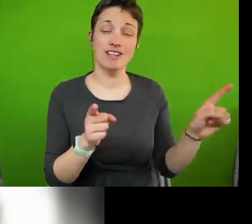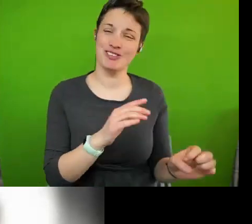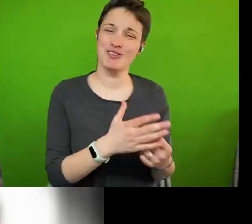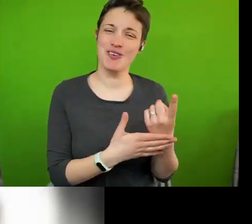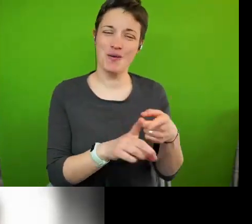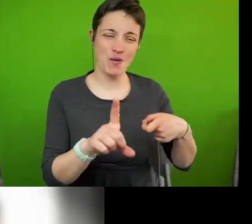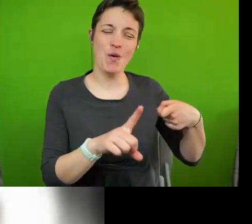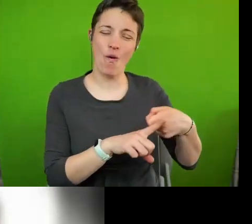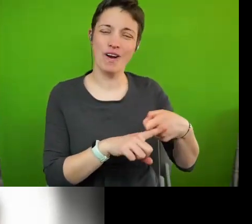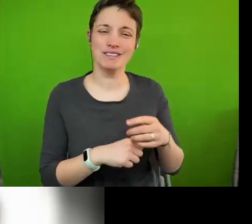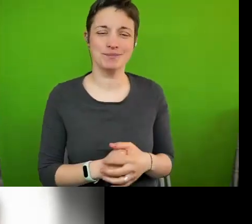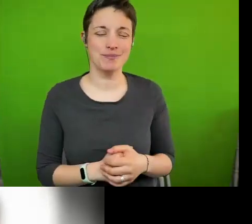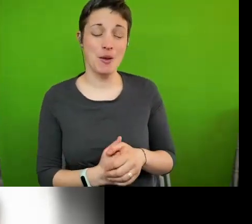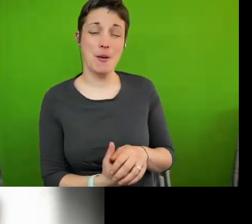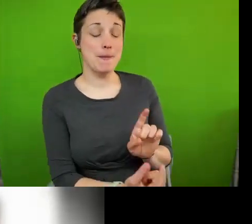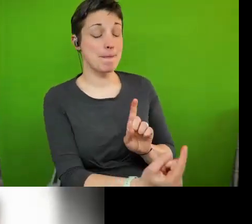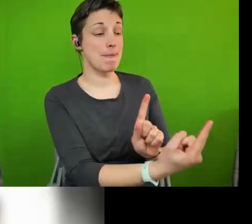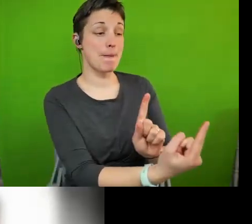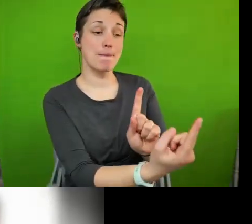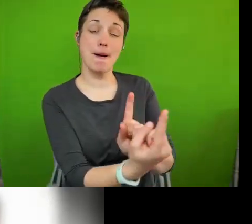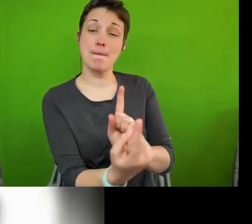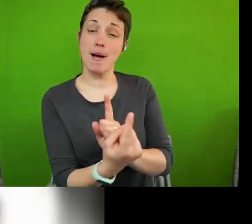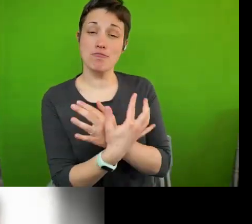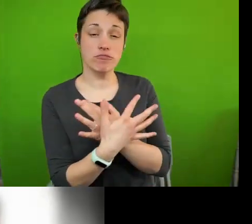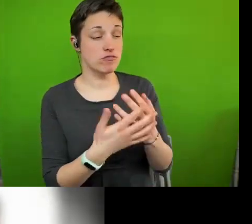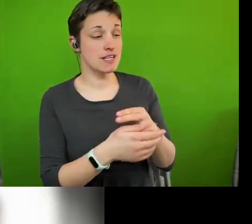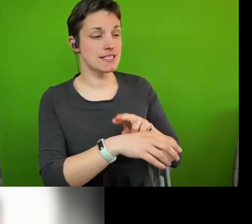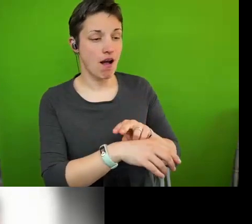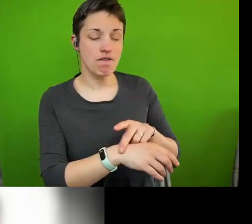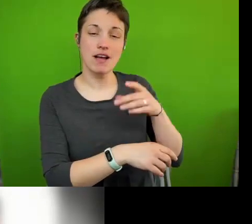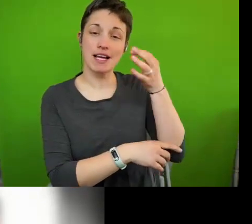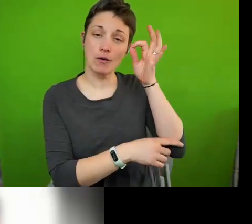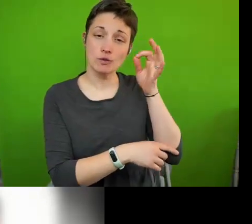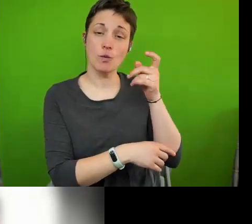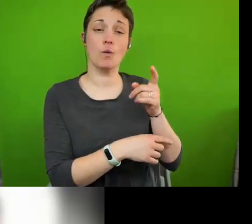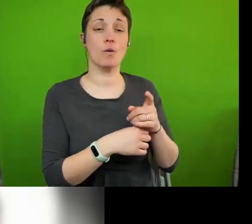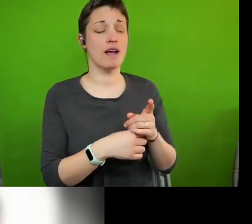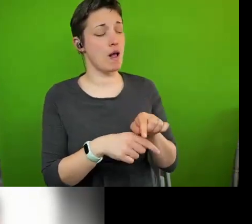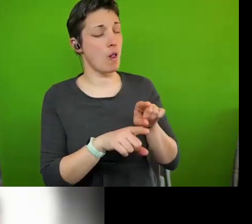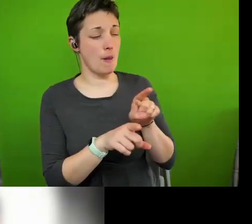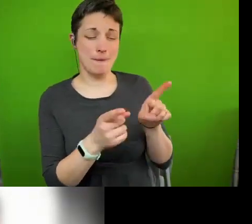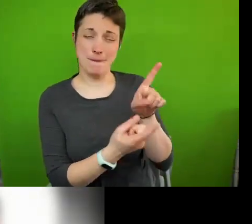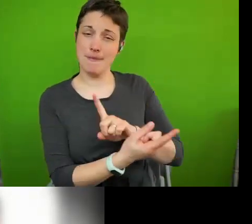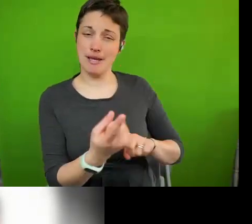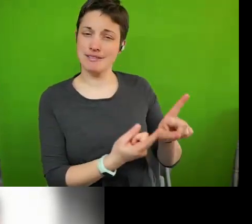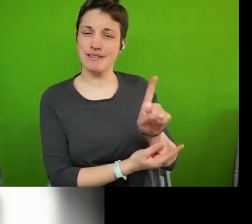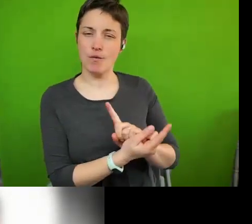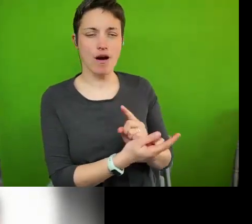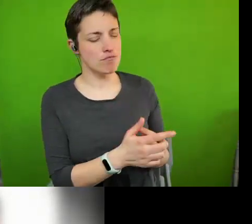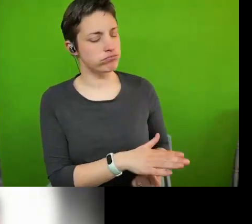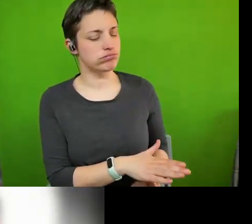Thomas met with civil society and council staff, and those meetings significantly shaped plans